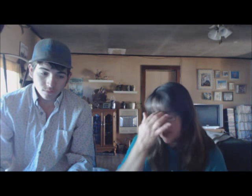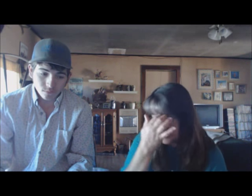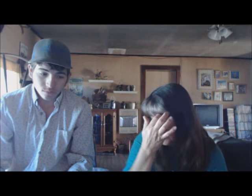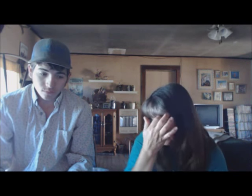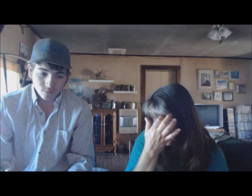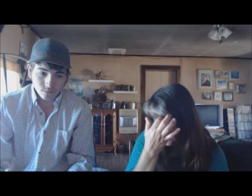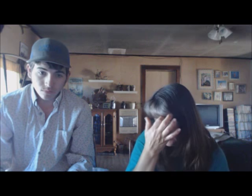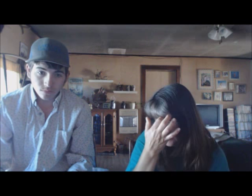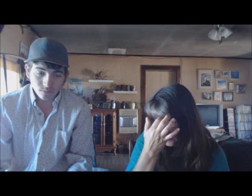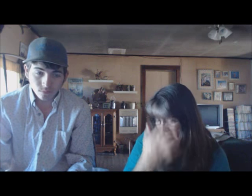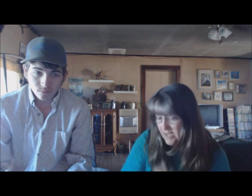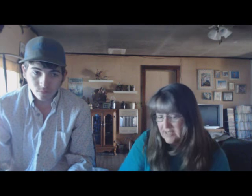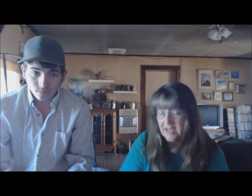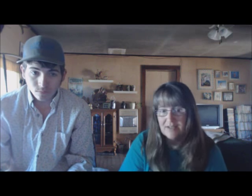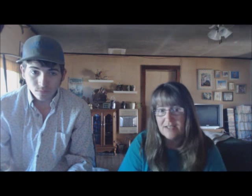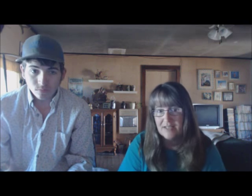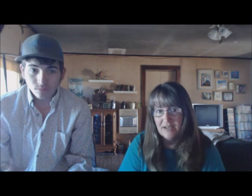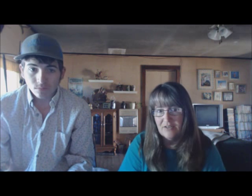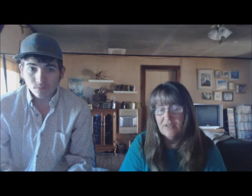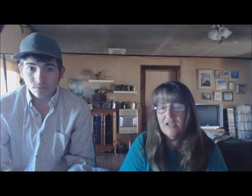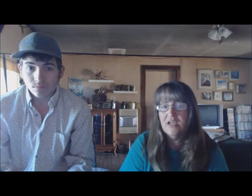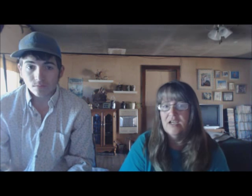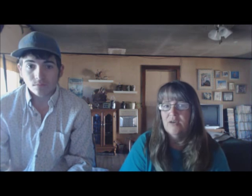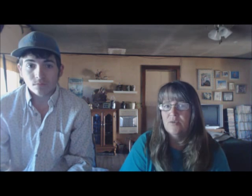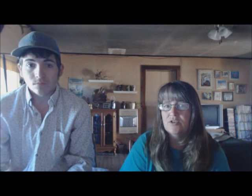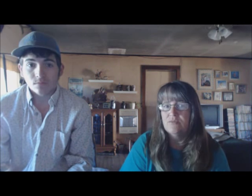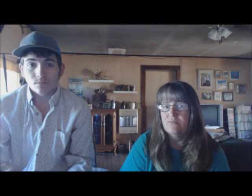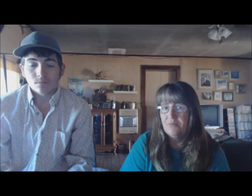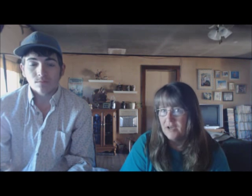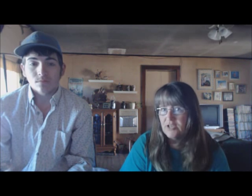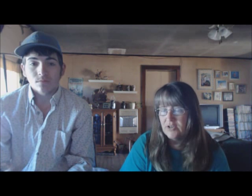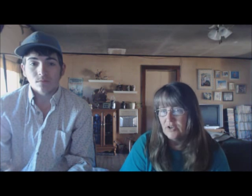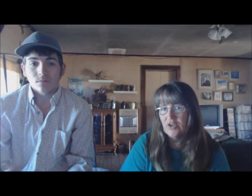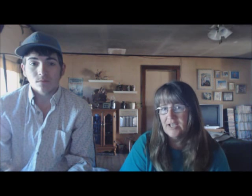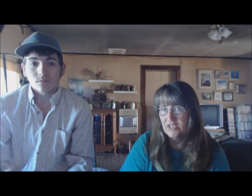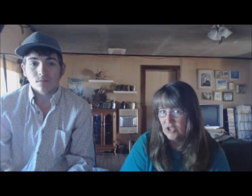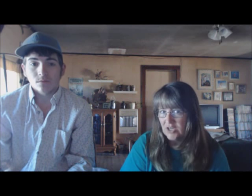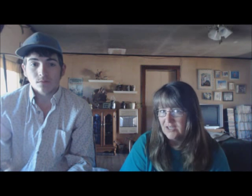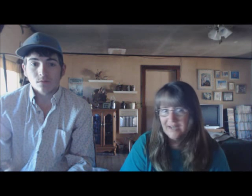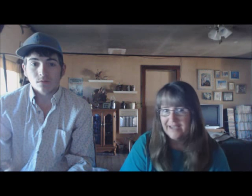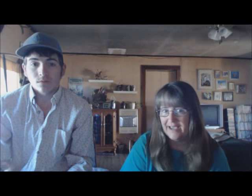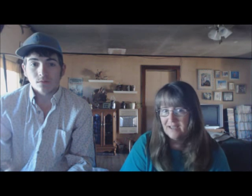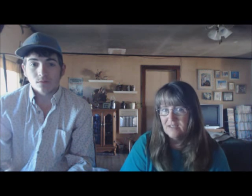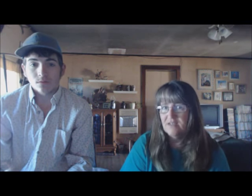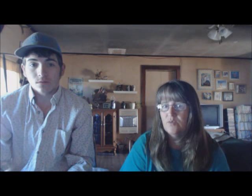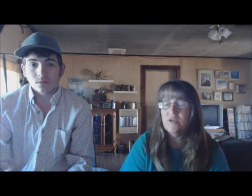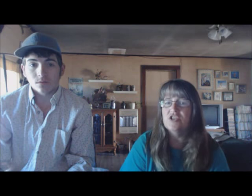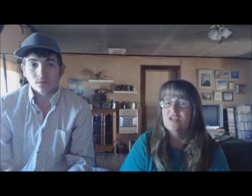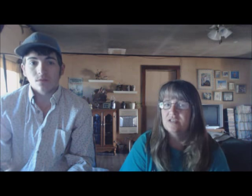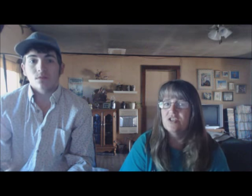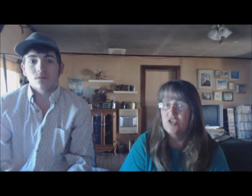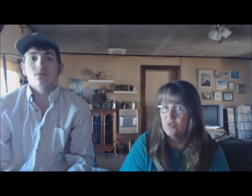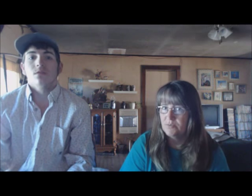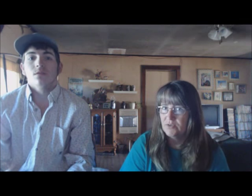box, took that, and she now has an outside kennel, and we're potty training her like a dog, not a cat, which is doable.